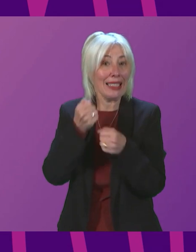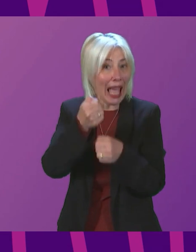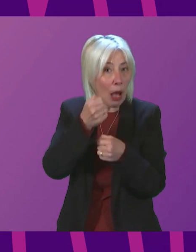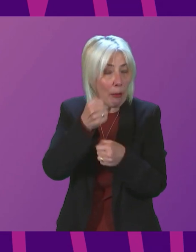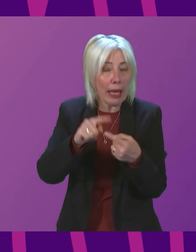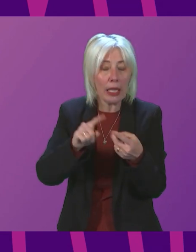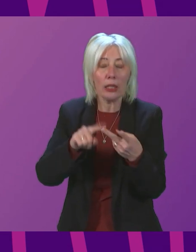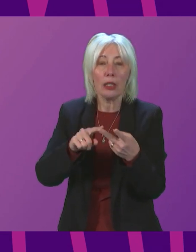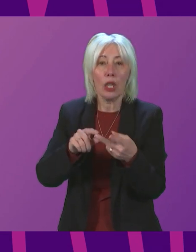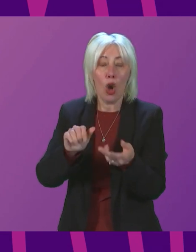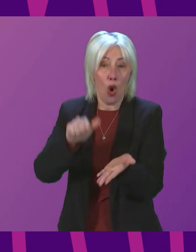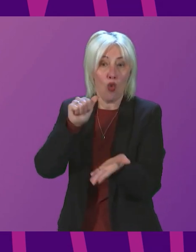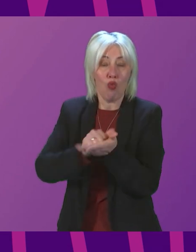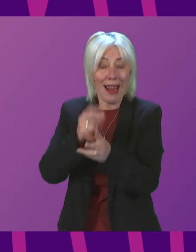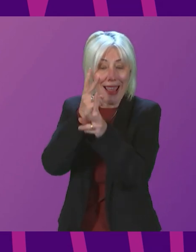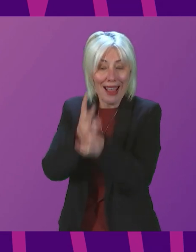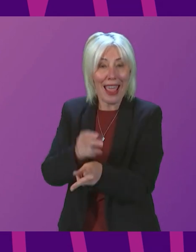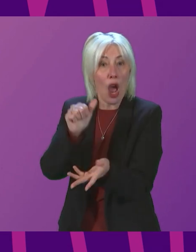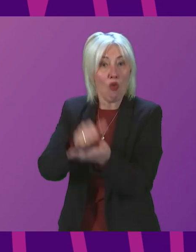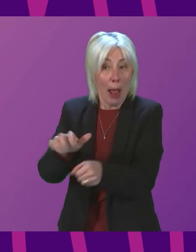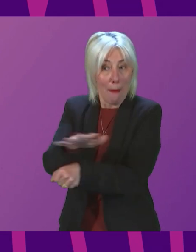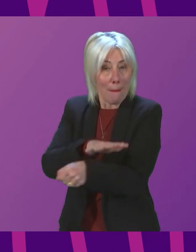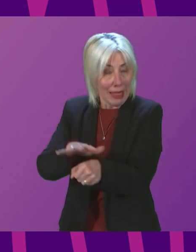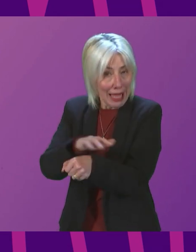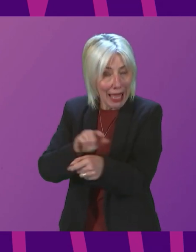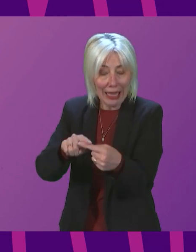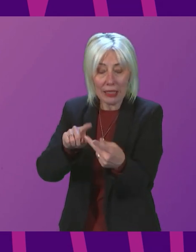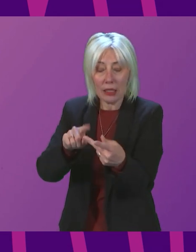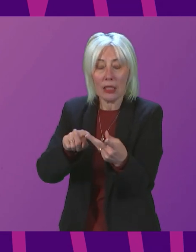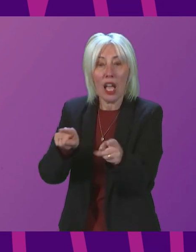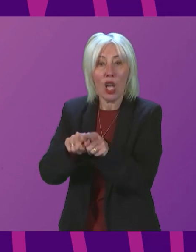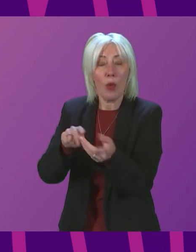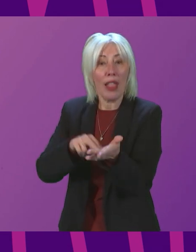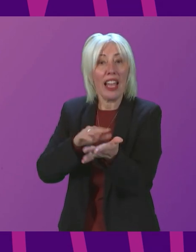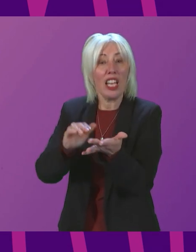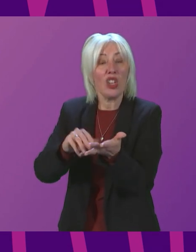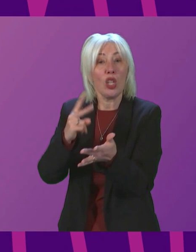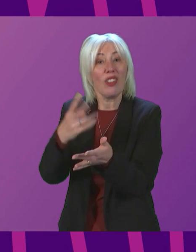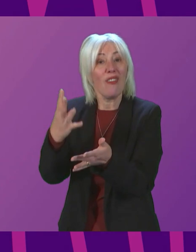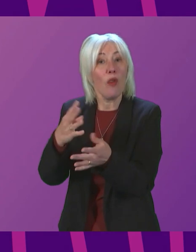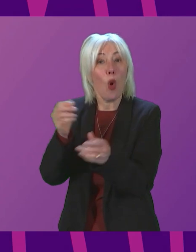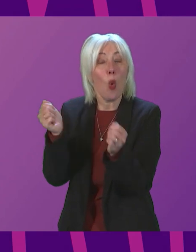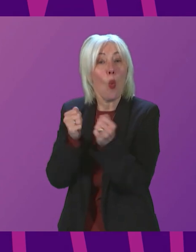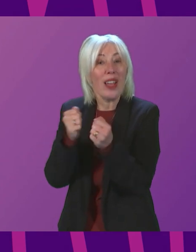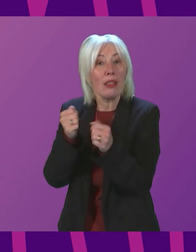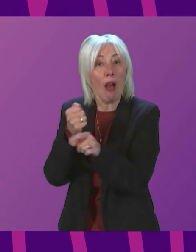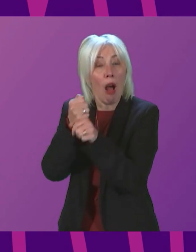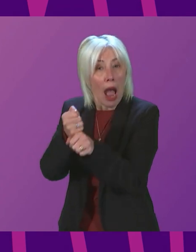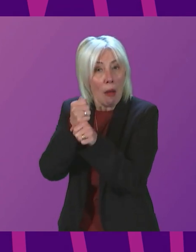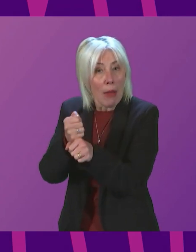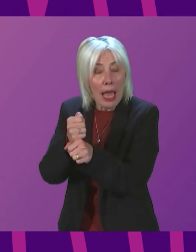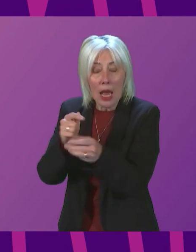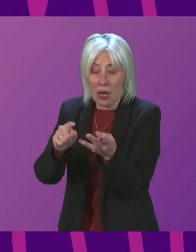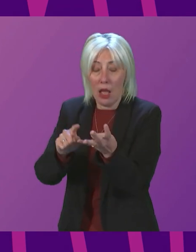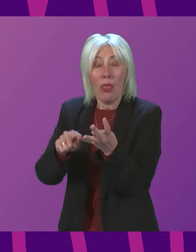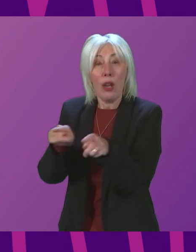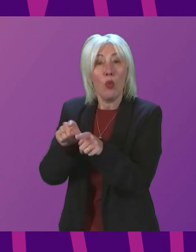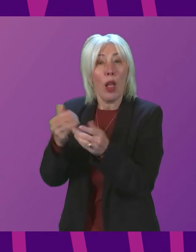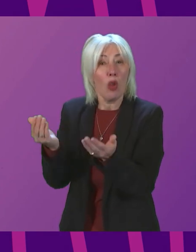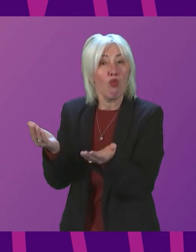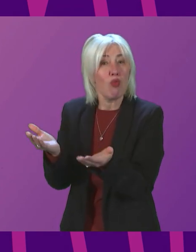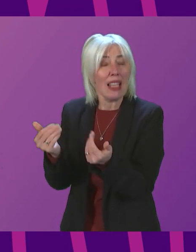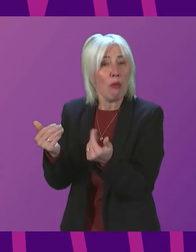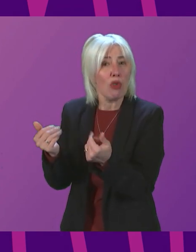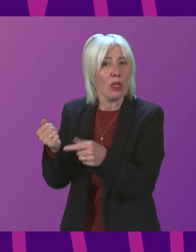the Right Care, Right Place campaign, the NHS 24 Winter campaign and the Receptionist campaign, which aired in March